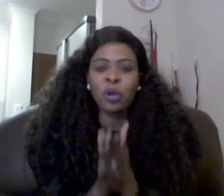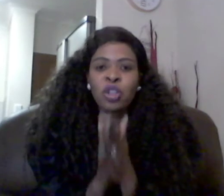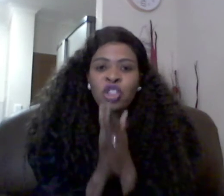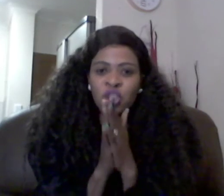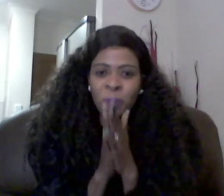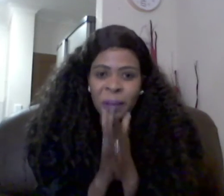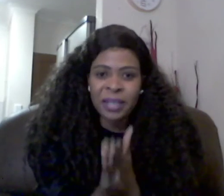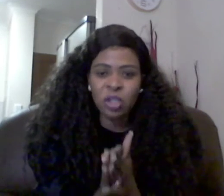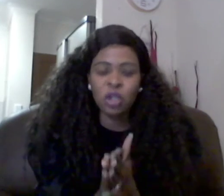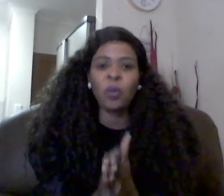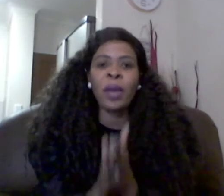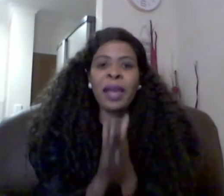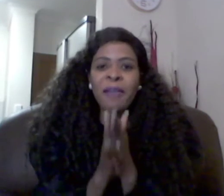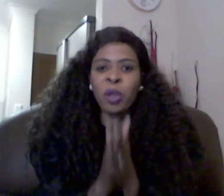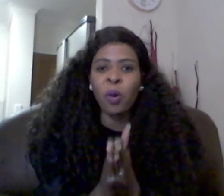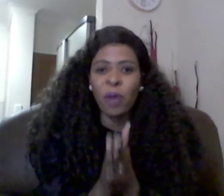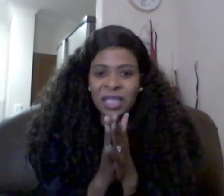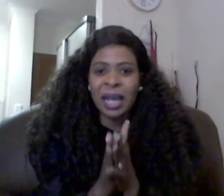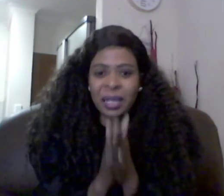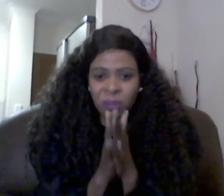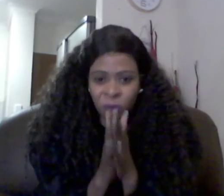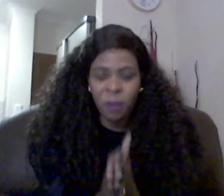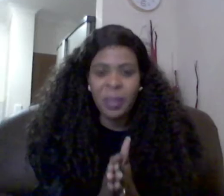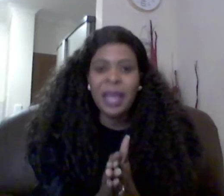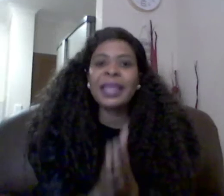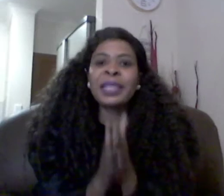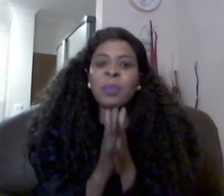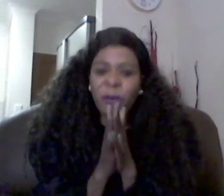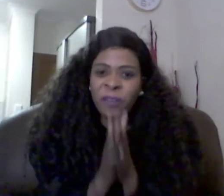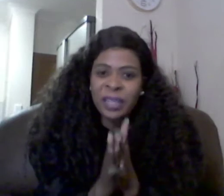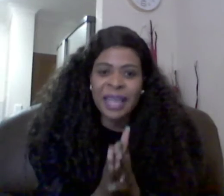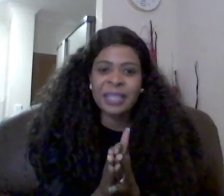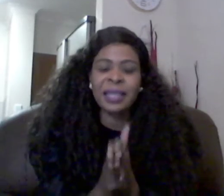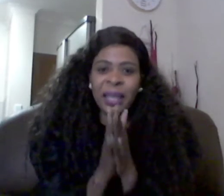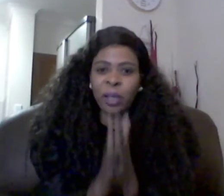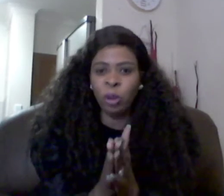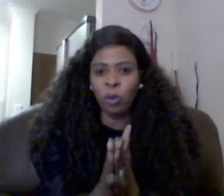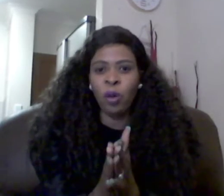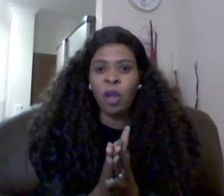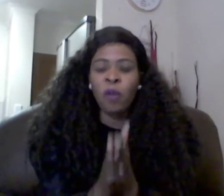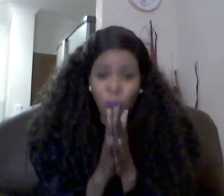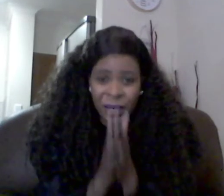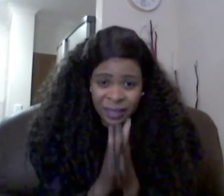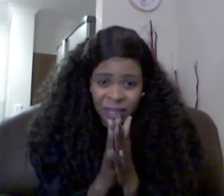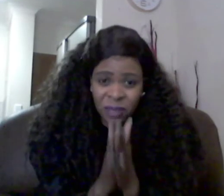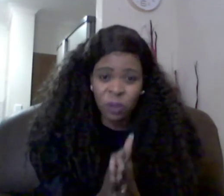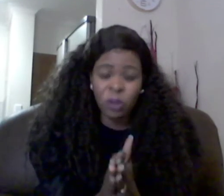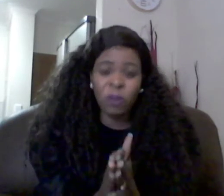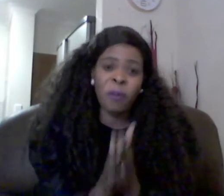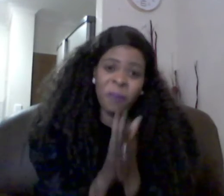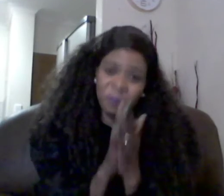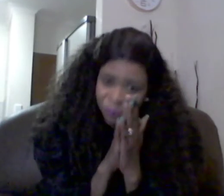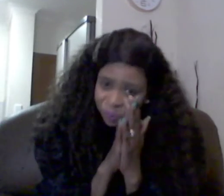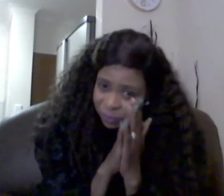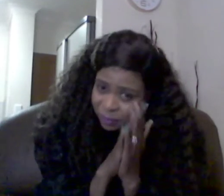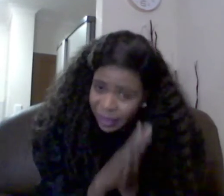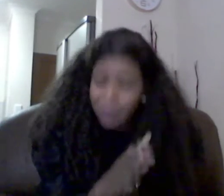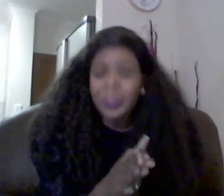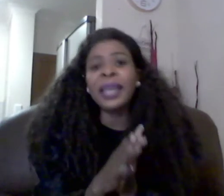continue to bless you wherever you're watching us from this prophetess thank you for watching this video from the beginning